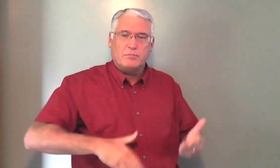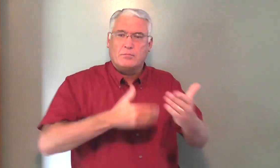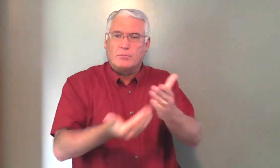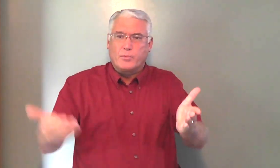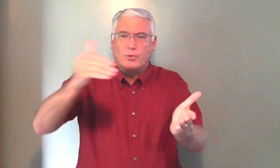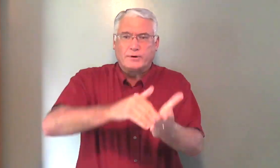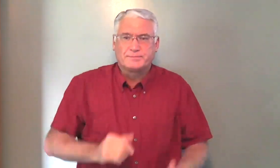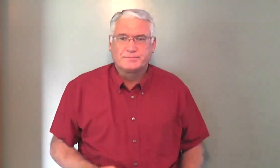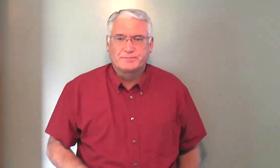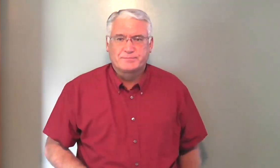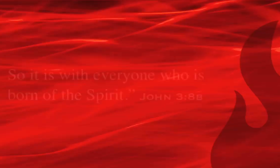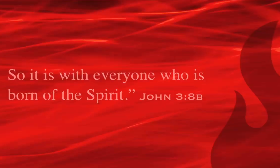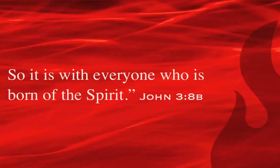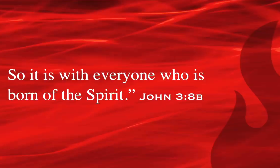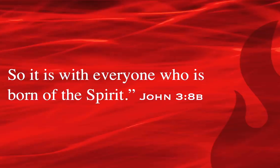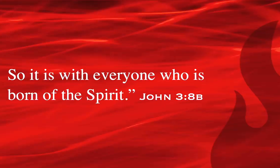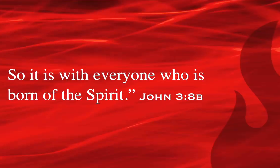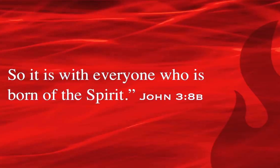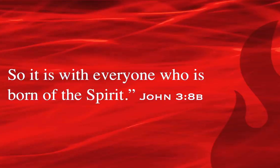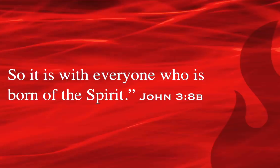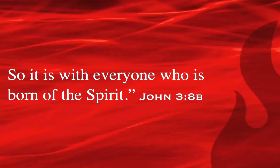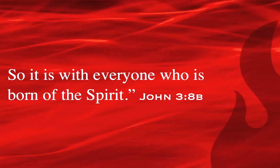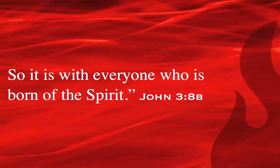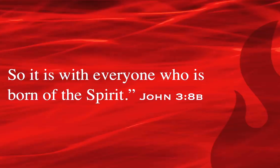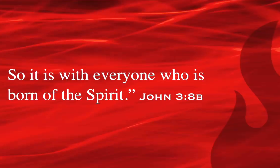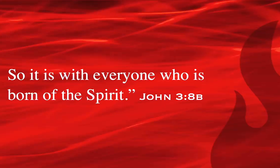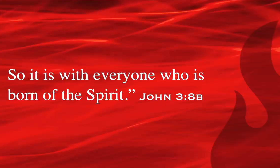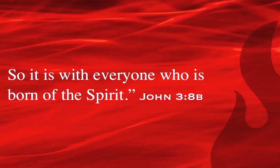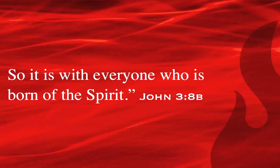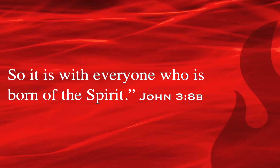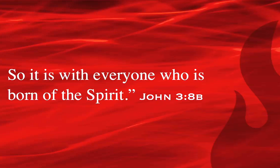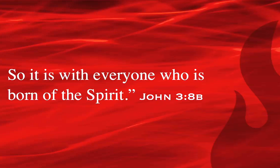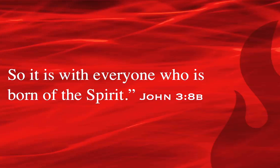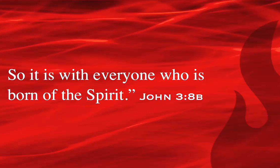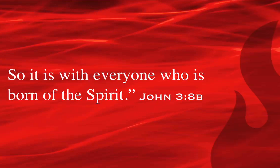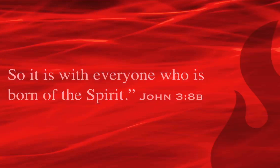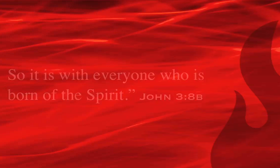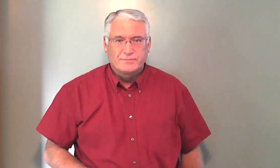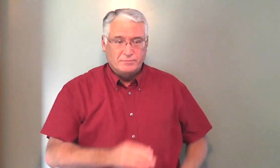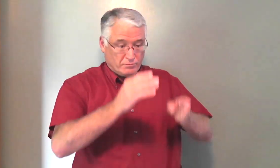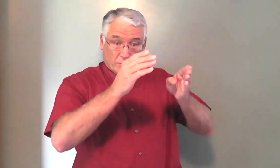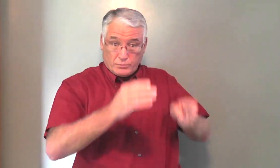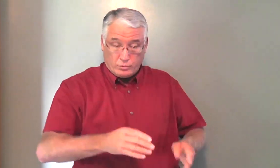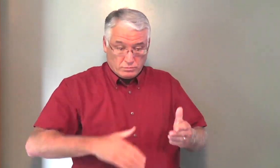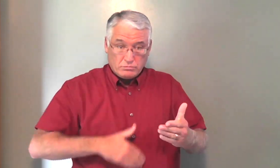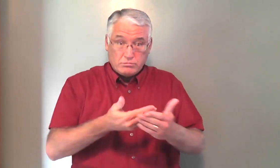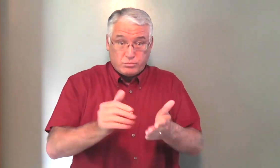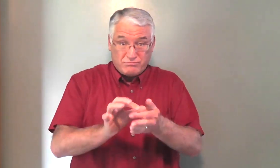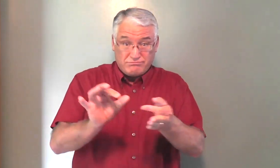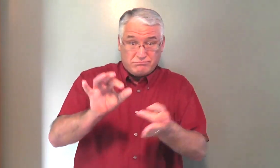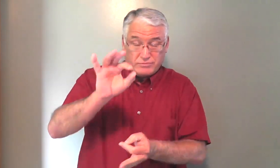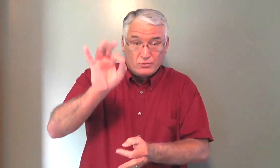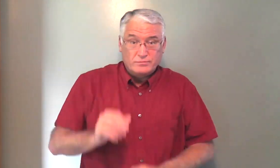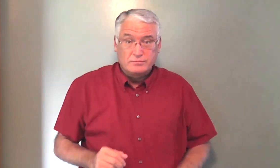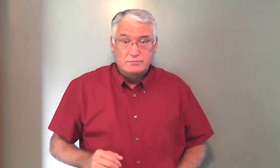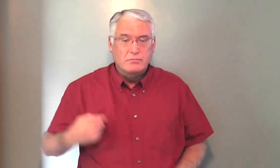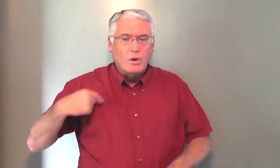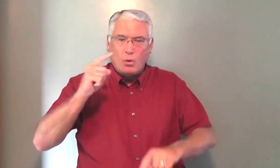person for them to be born again. So it is with everyone who is born of the Spirit. We cannot see a person being born of the